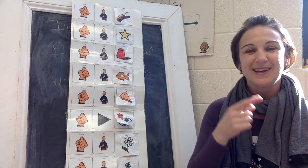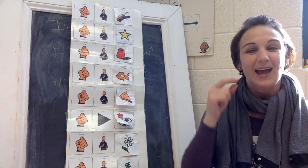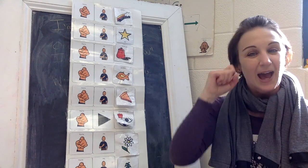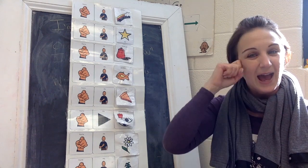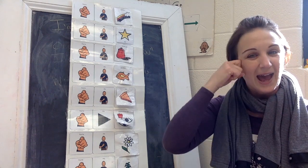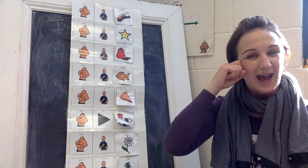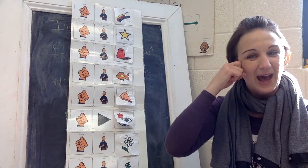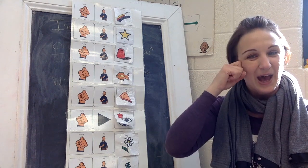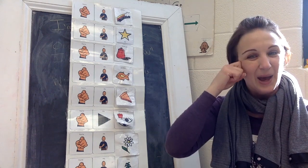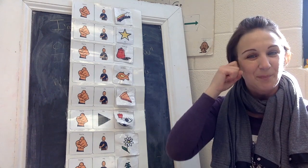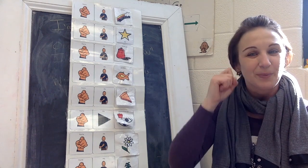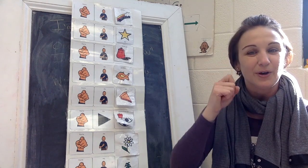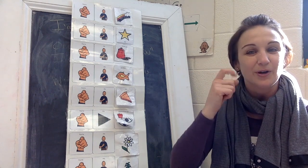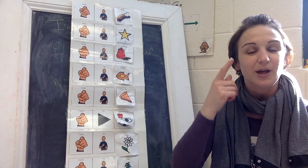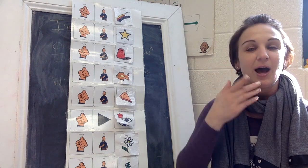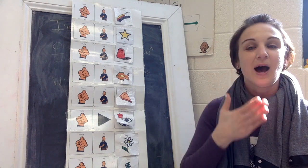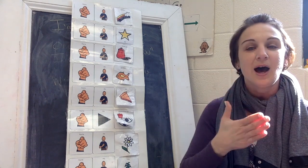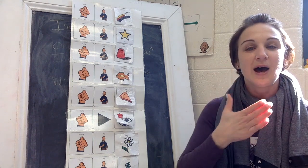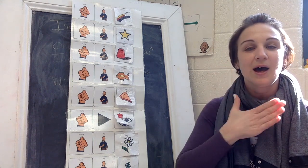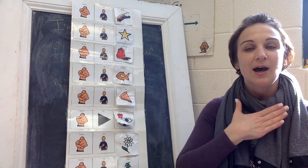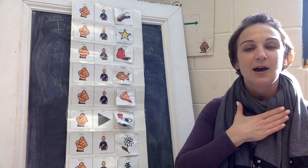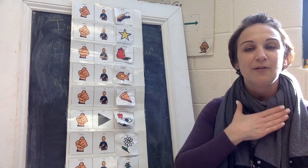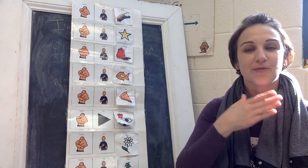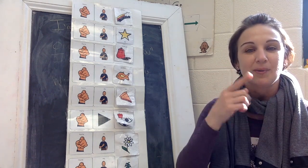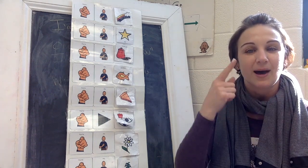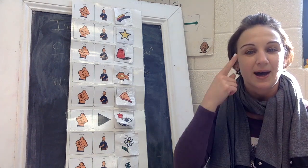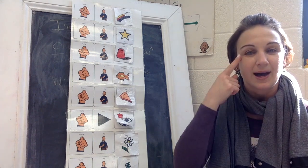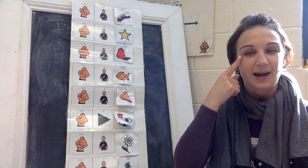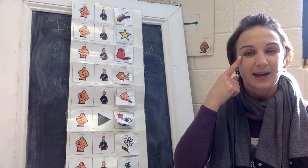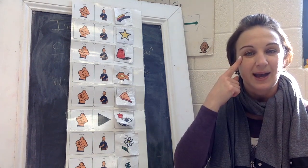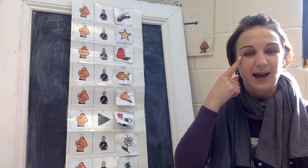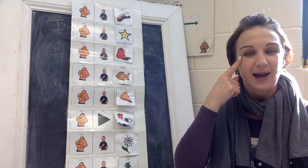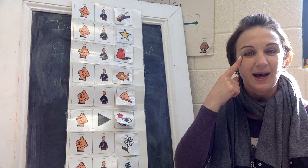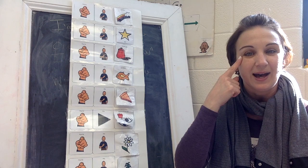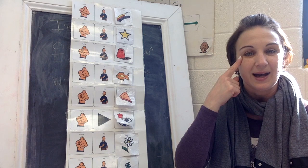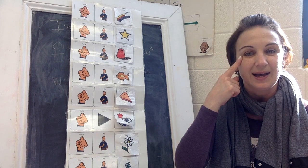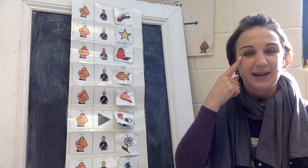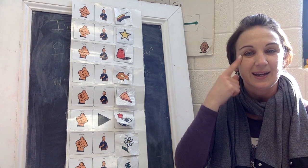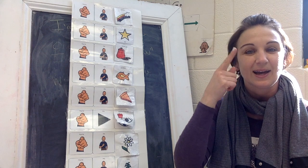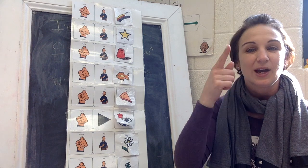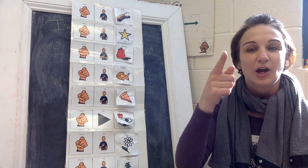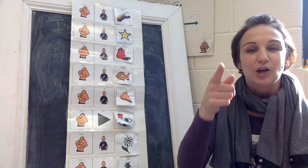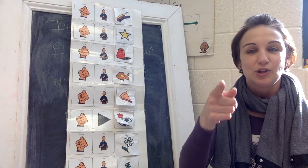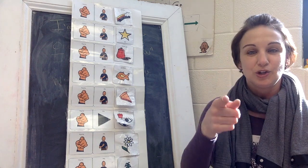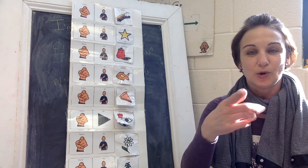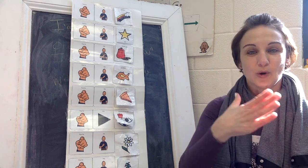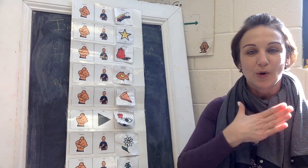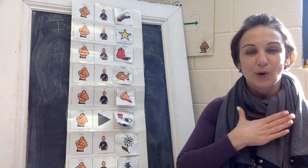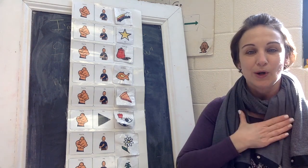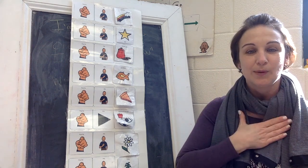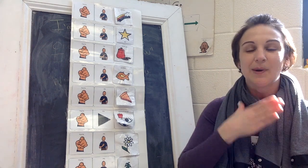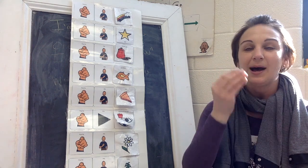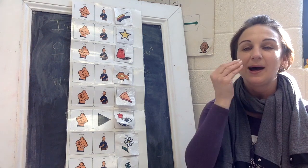apple of my eye. You're my